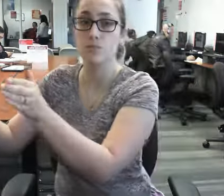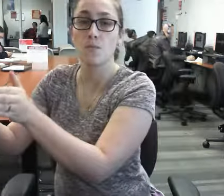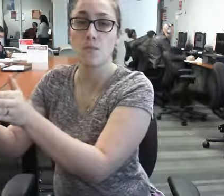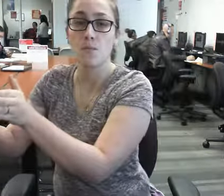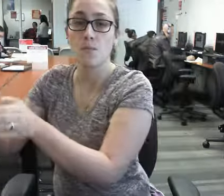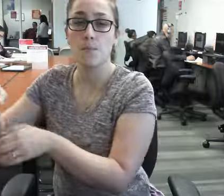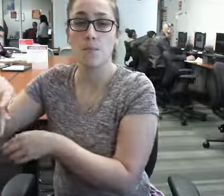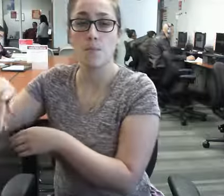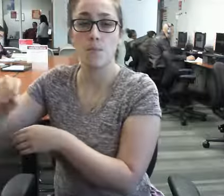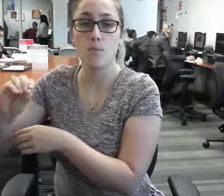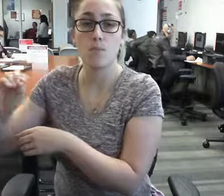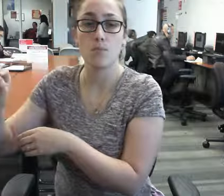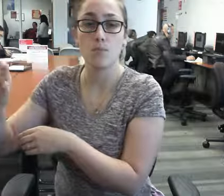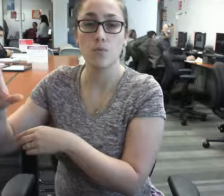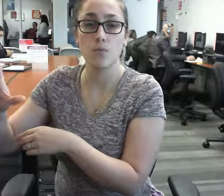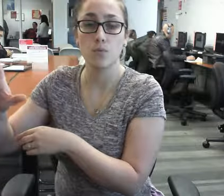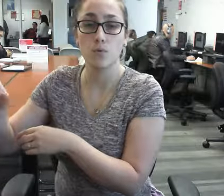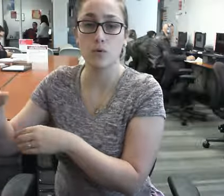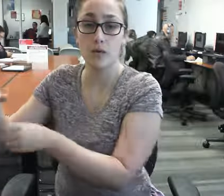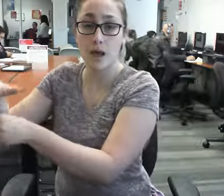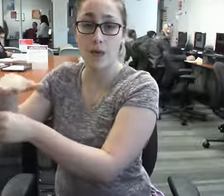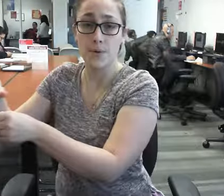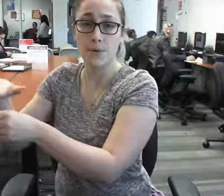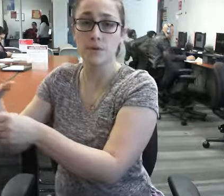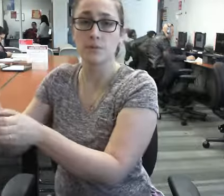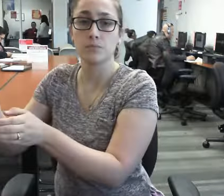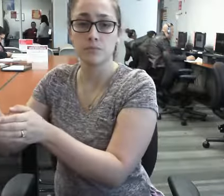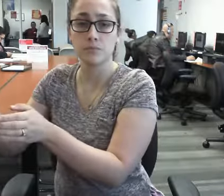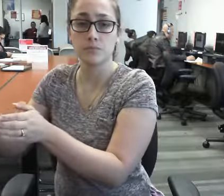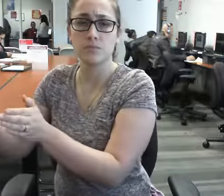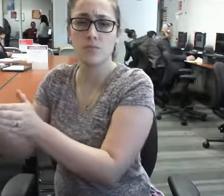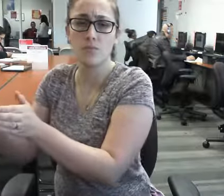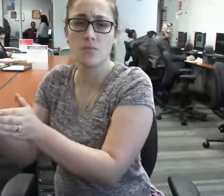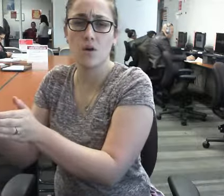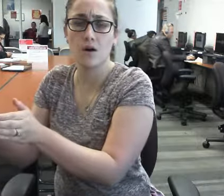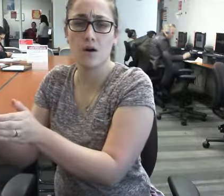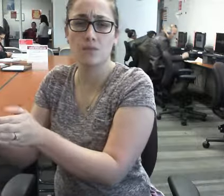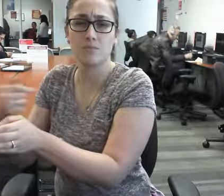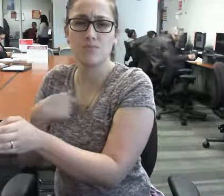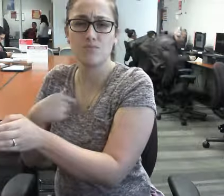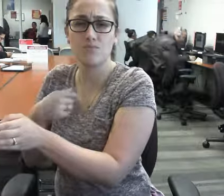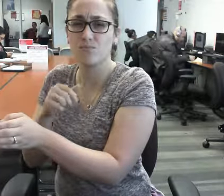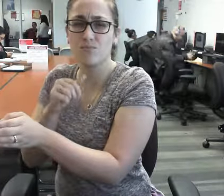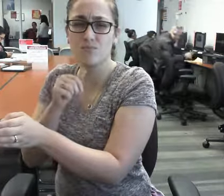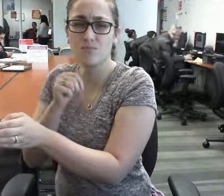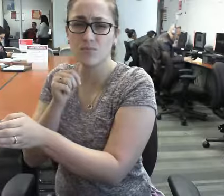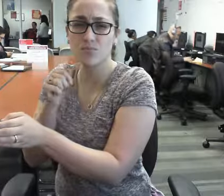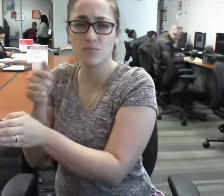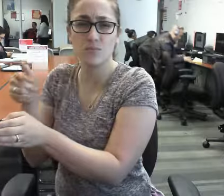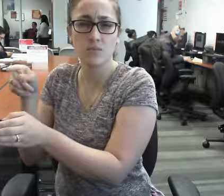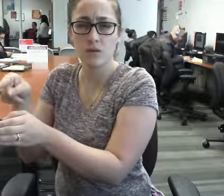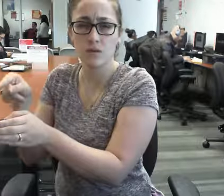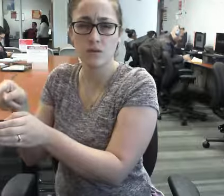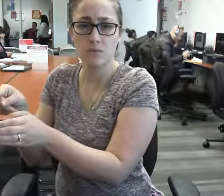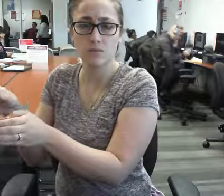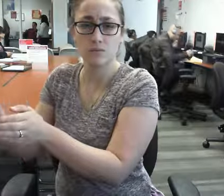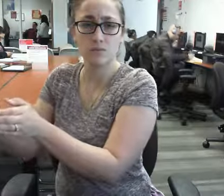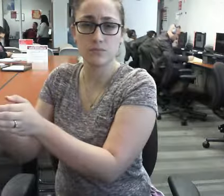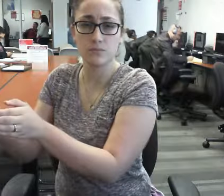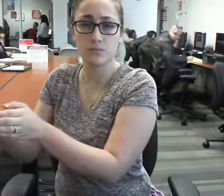Wow. I don't care about his clothes. He doesn't wear white clothes. doesn't dark clothes. doesn't I don't know. That